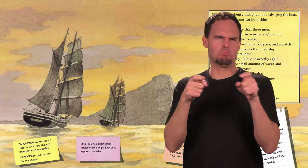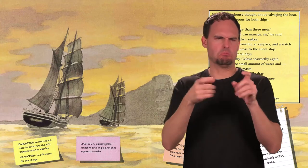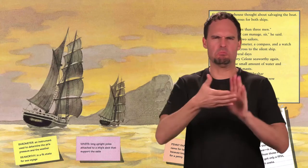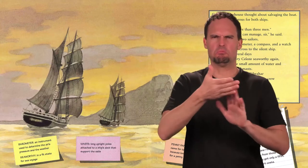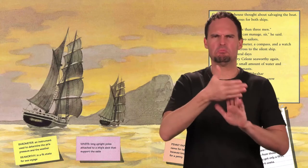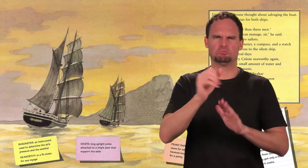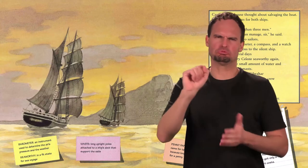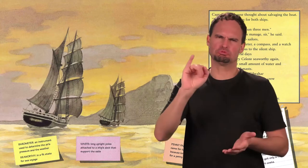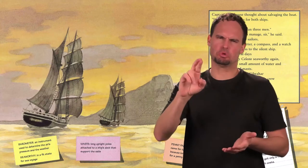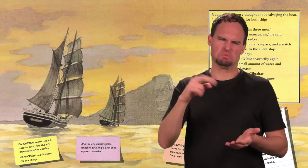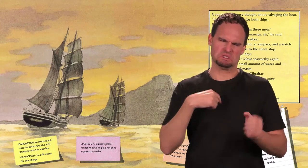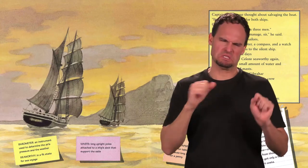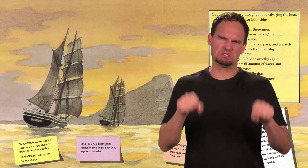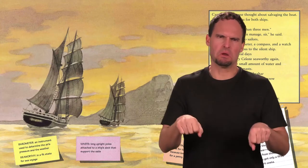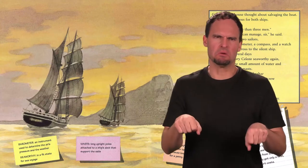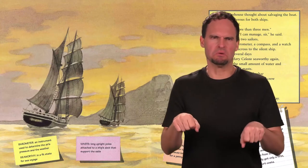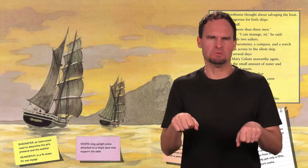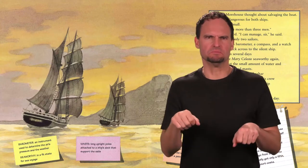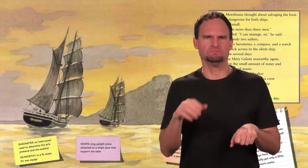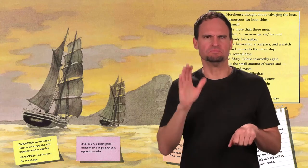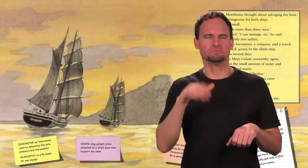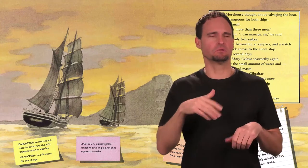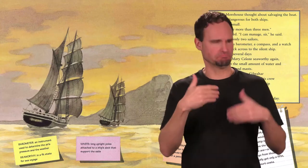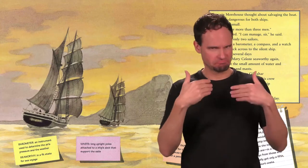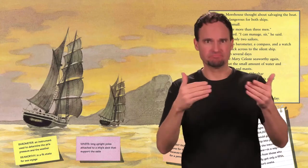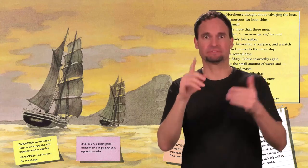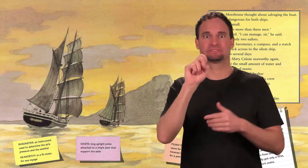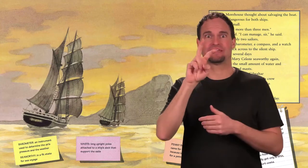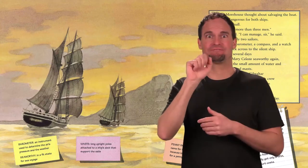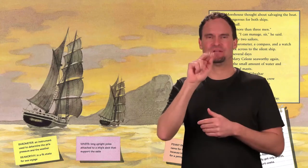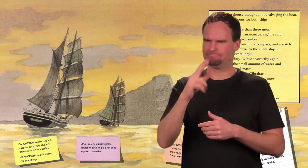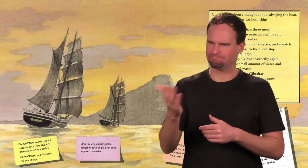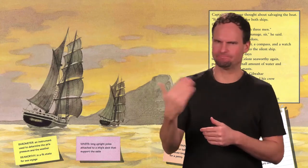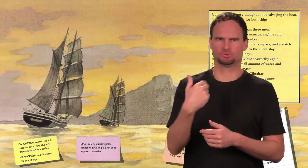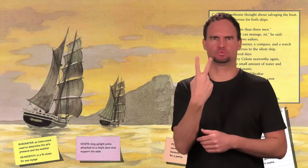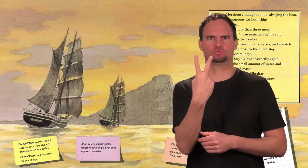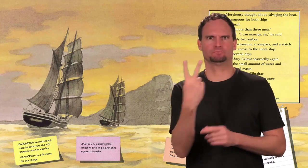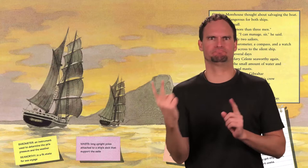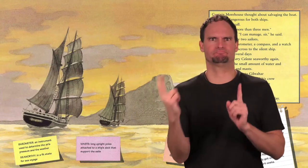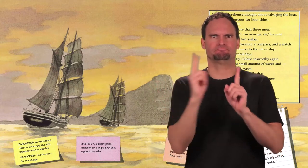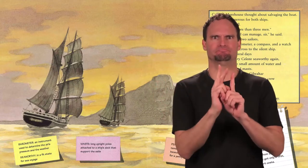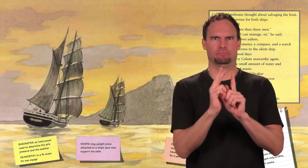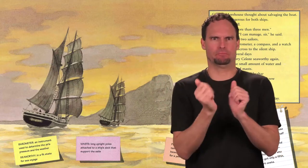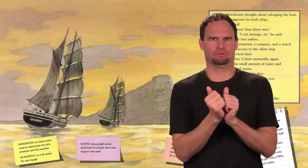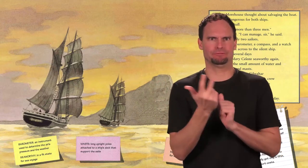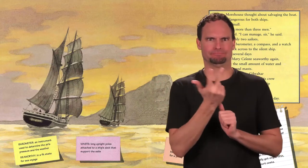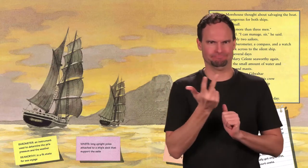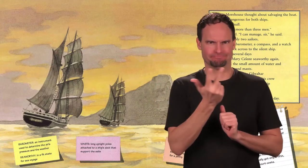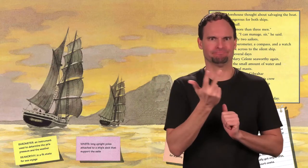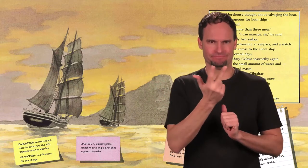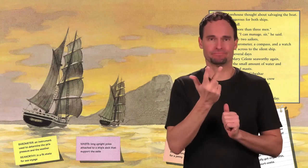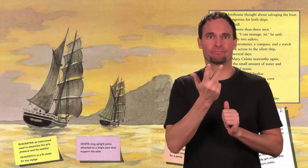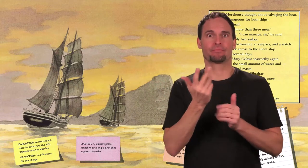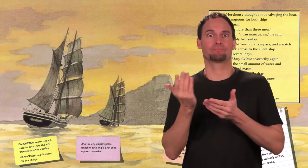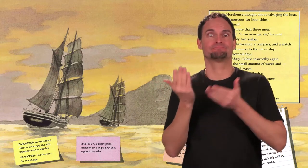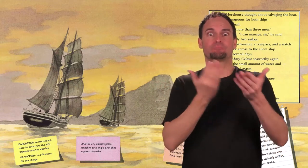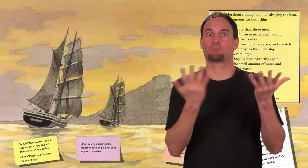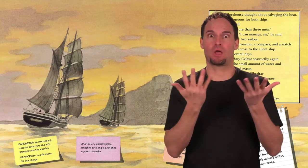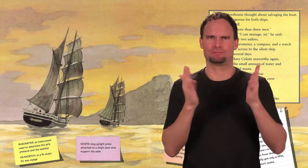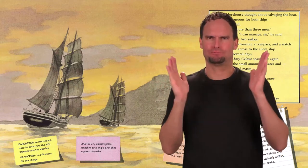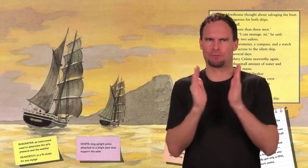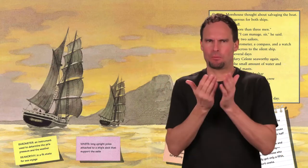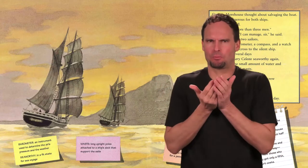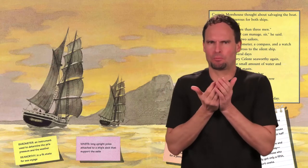DeVoe nodded. I can manage, sir, he said. DeVoe took only two sailors, a small boat, a